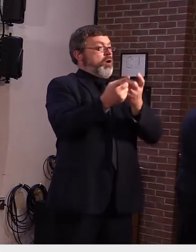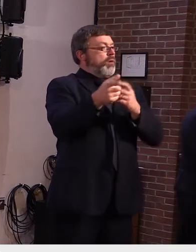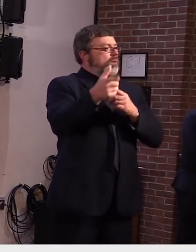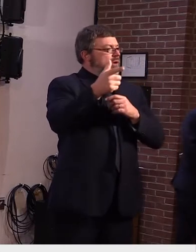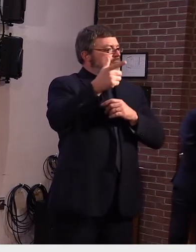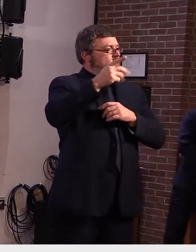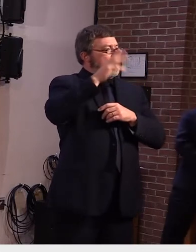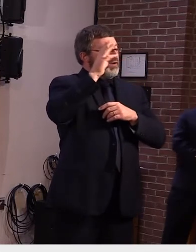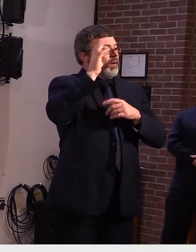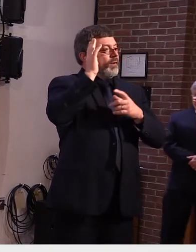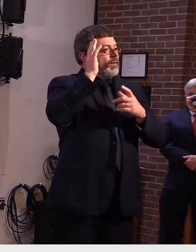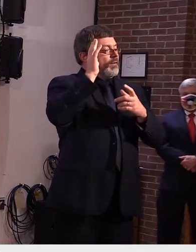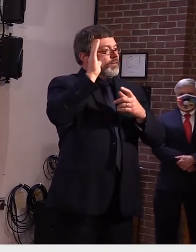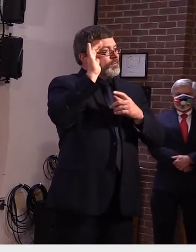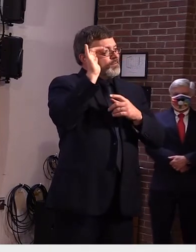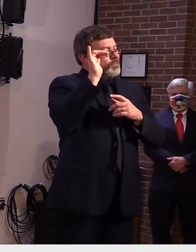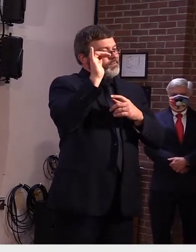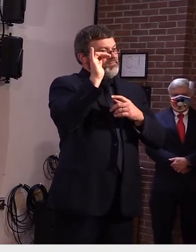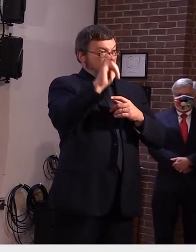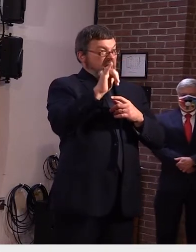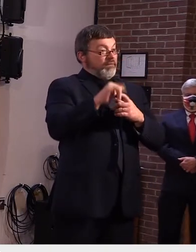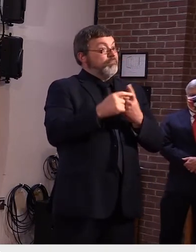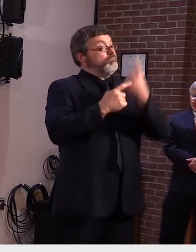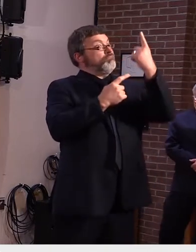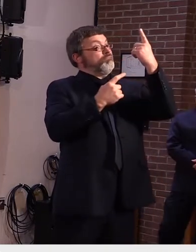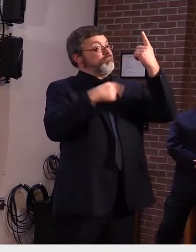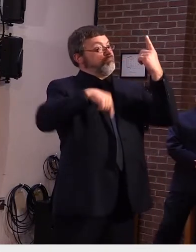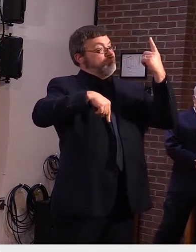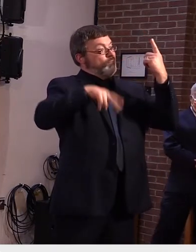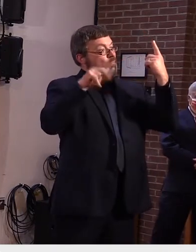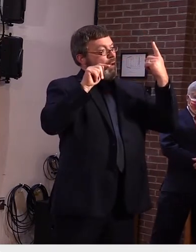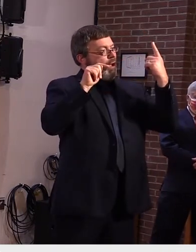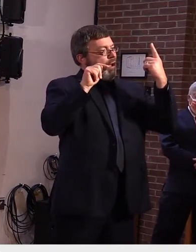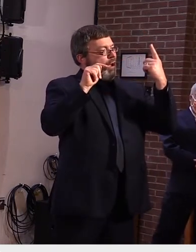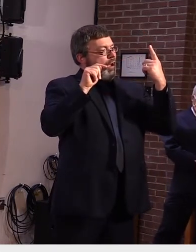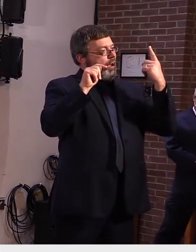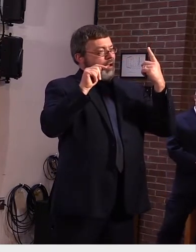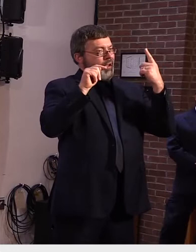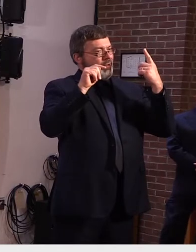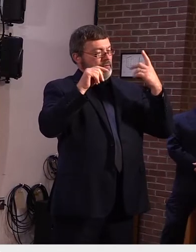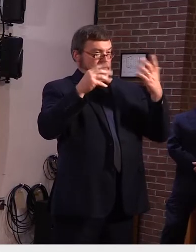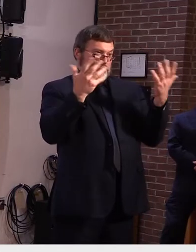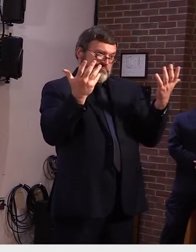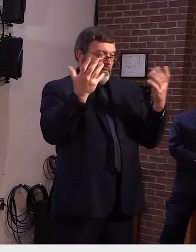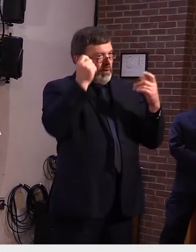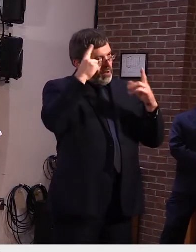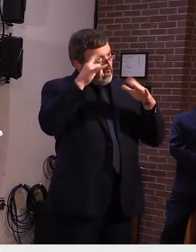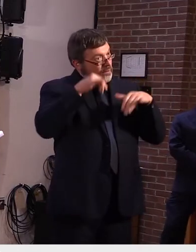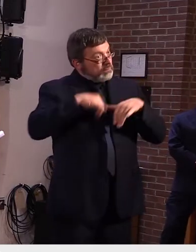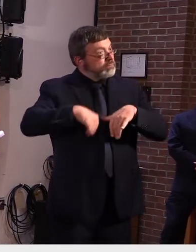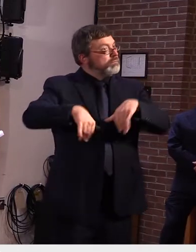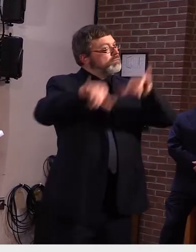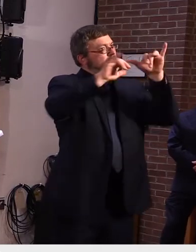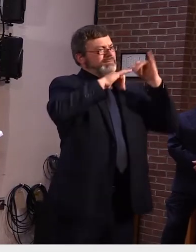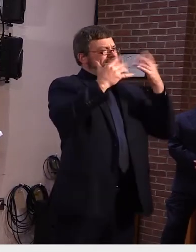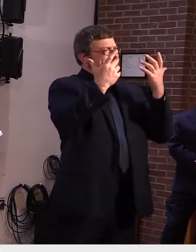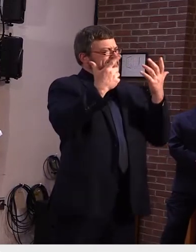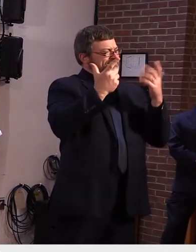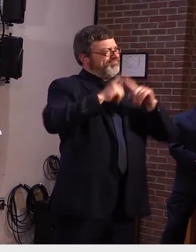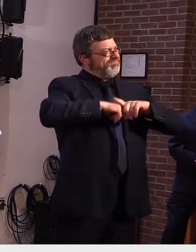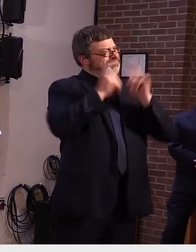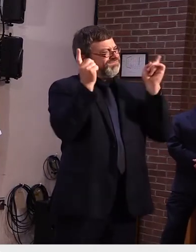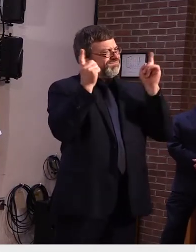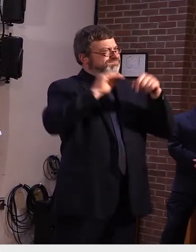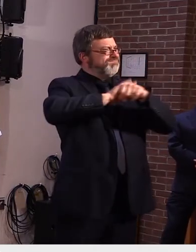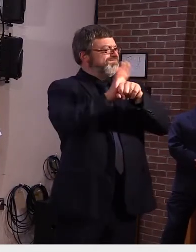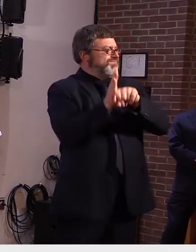versus what is normal because these aren't normal times and vermonters are in need and i'm very concerned about the